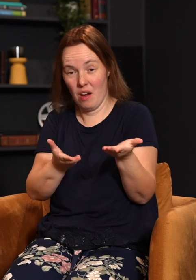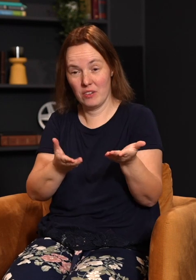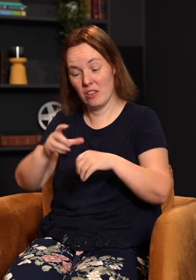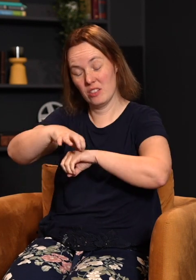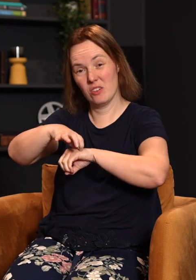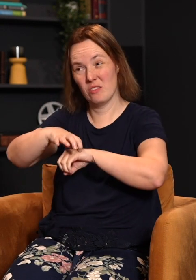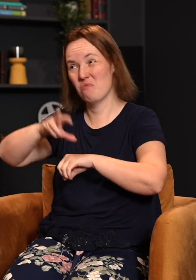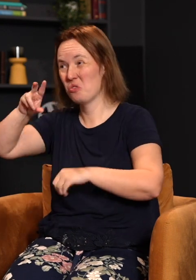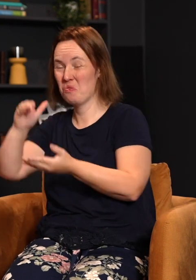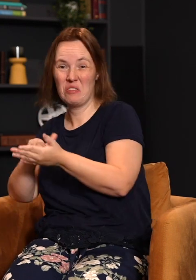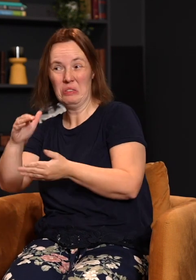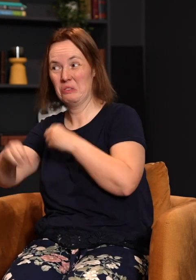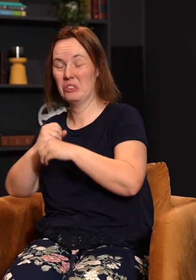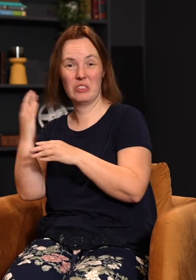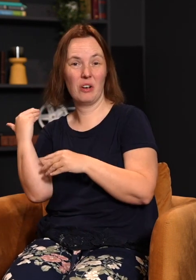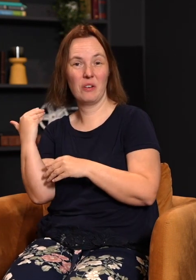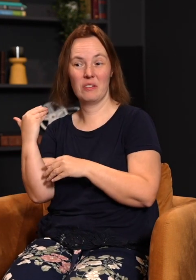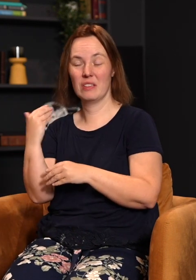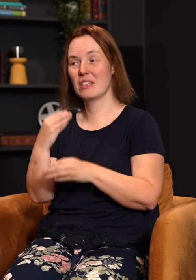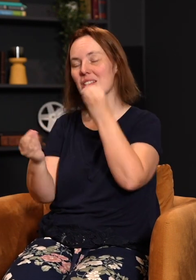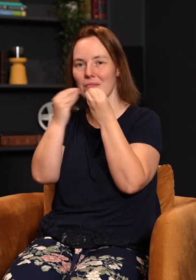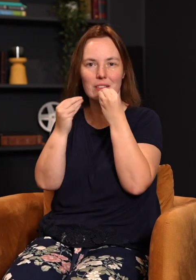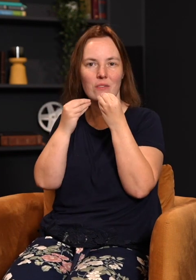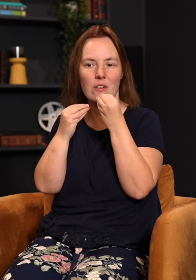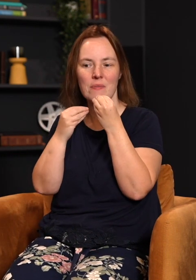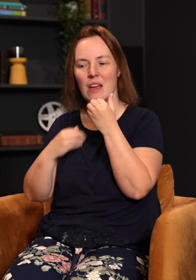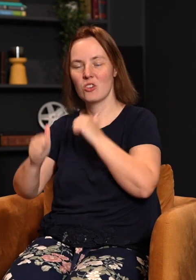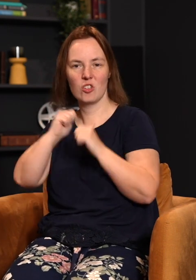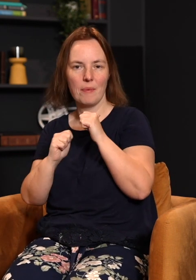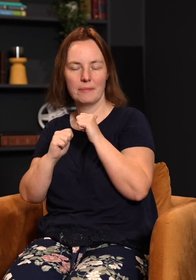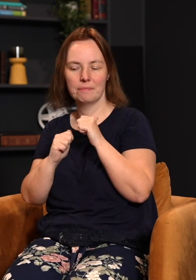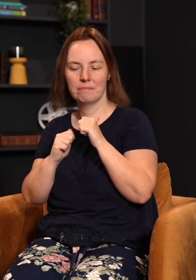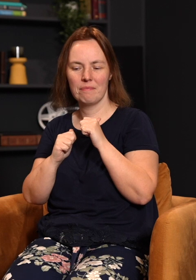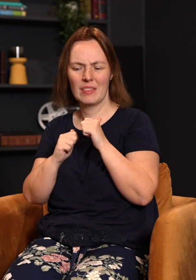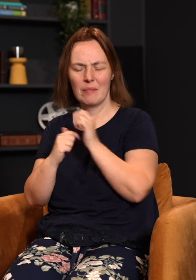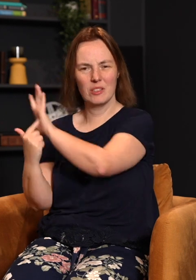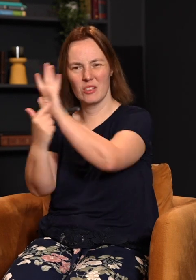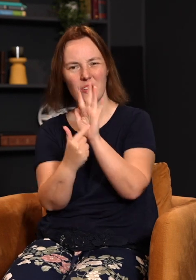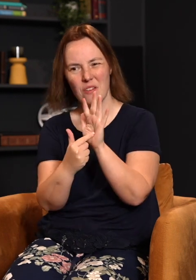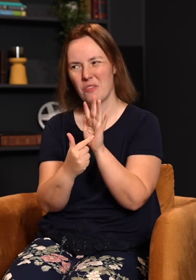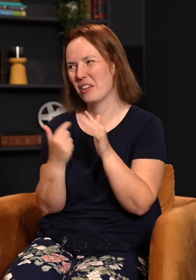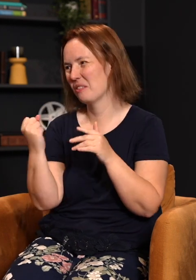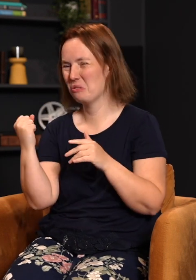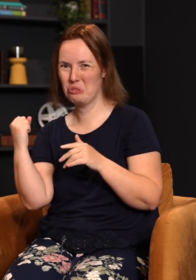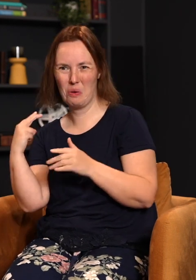Jesus arrived on this earth 2,000 years ago, these festivals, this drama had already been playing out for some 1,200